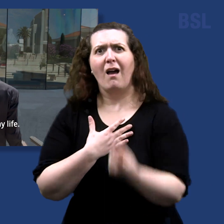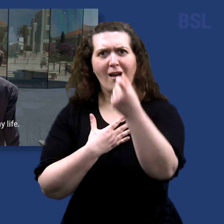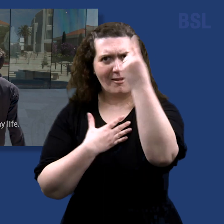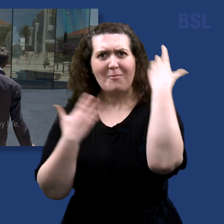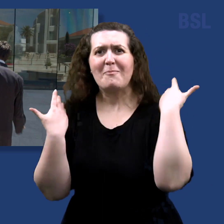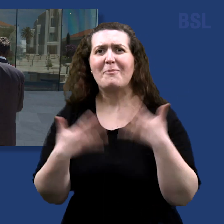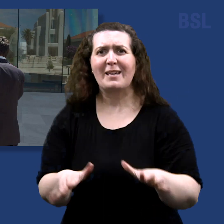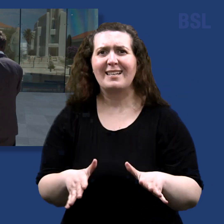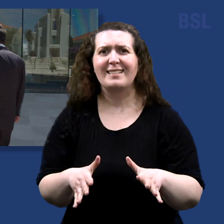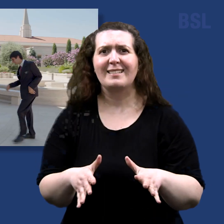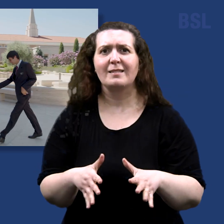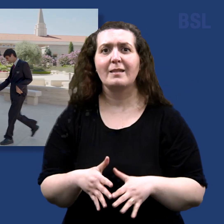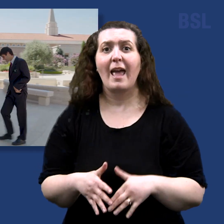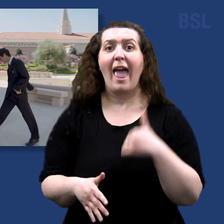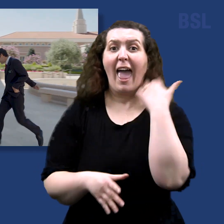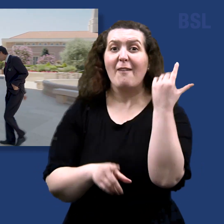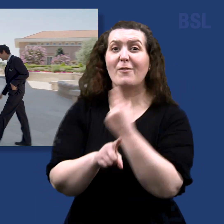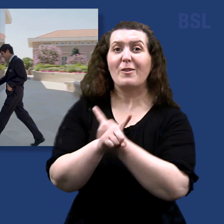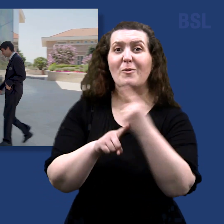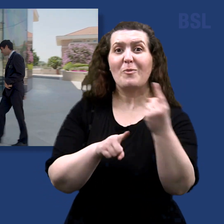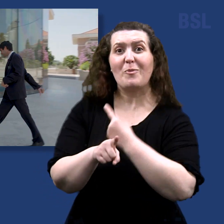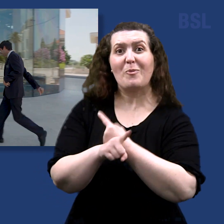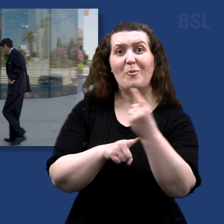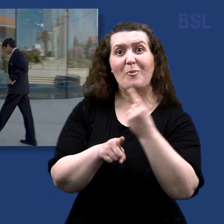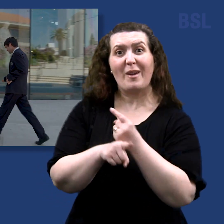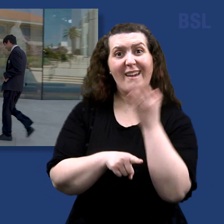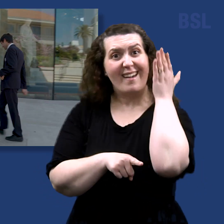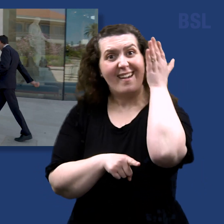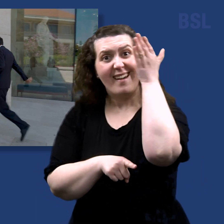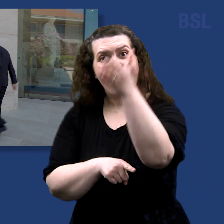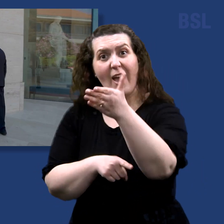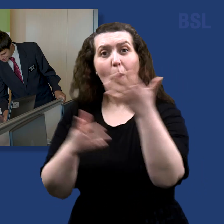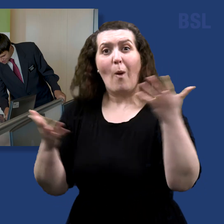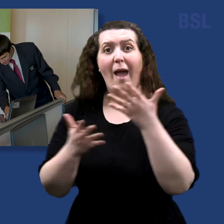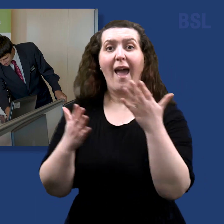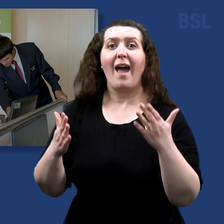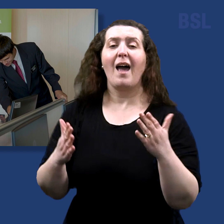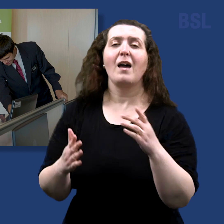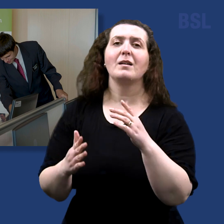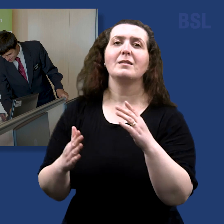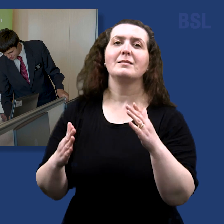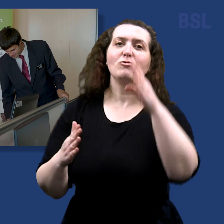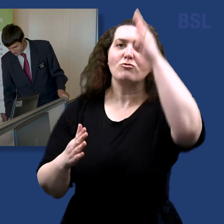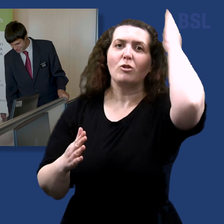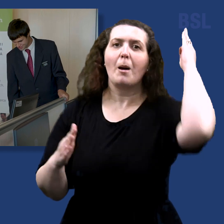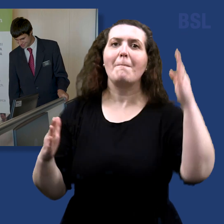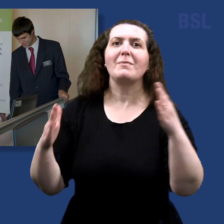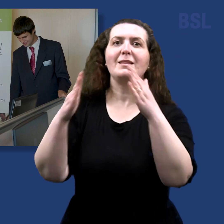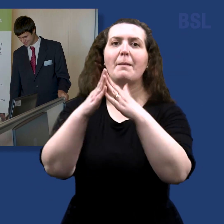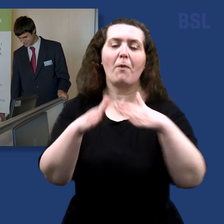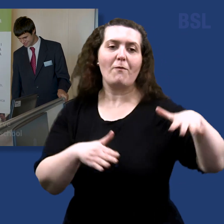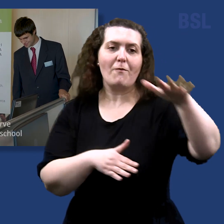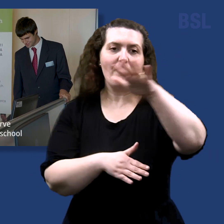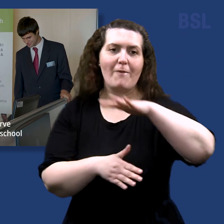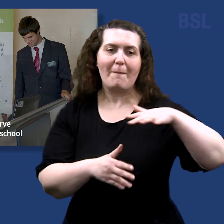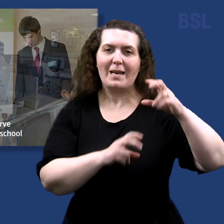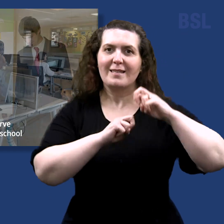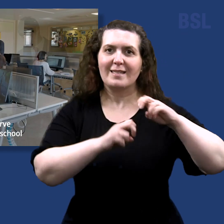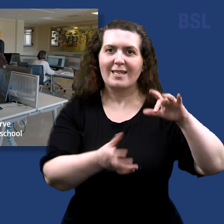Each week, he serves in his congregation in the Rome, Italy temple and the Family Search Center. He has a